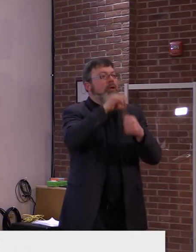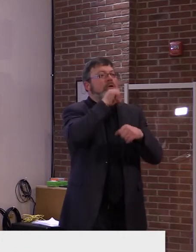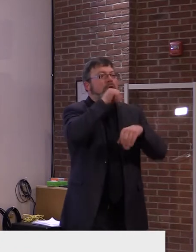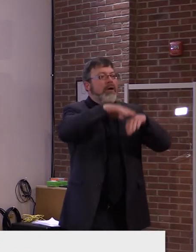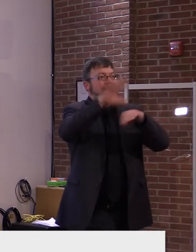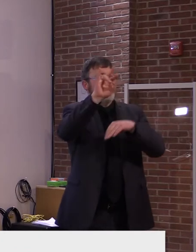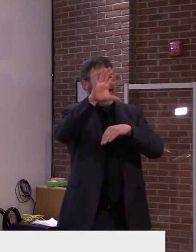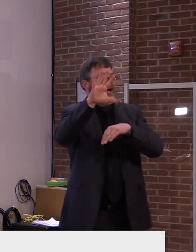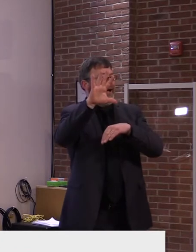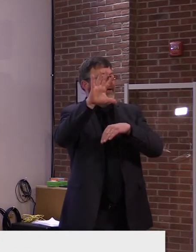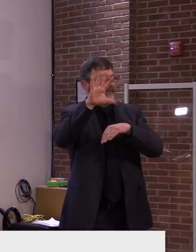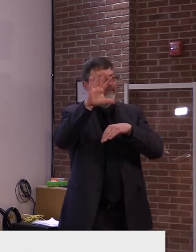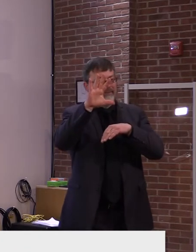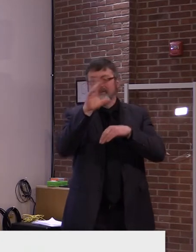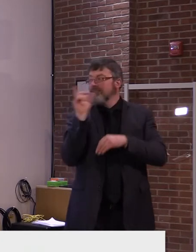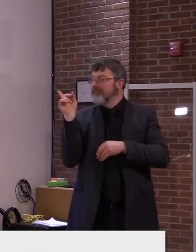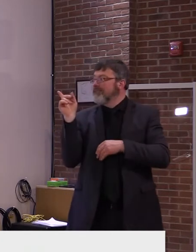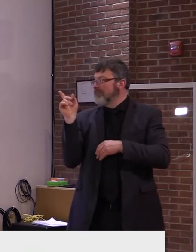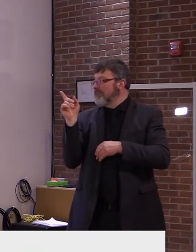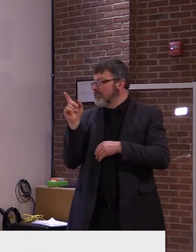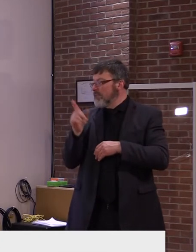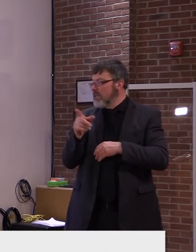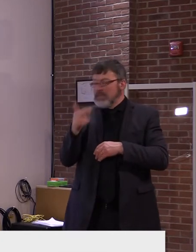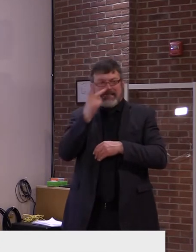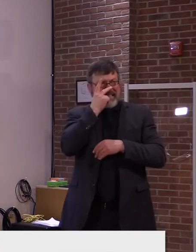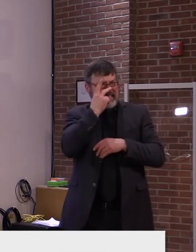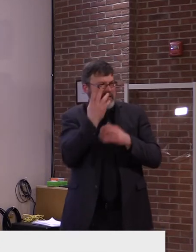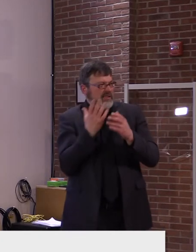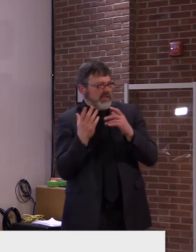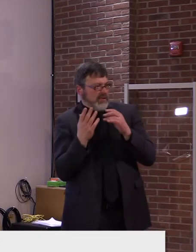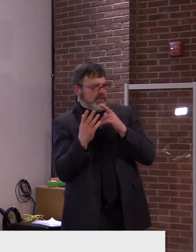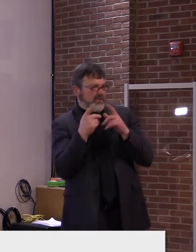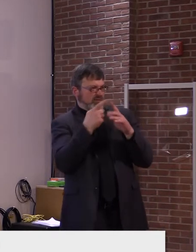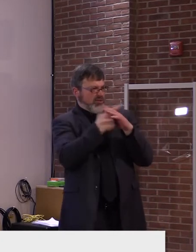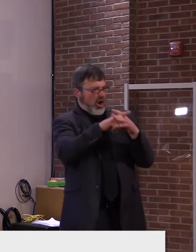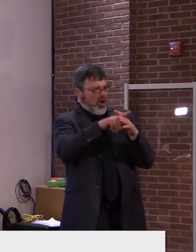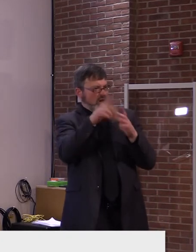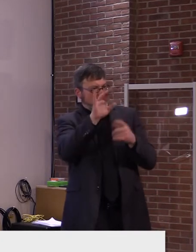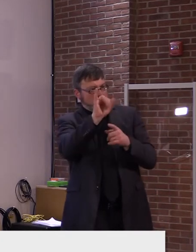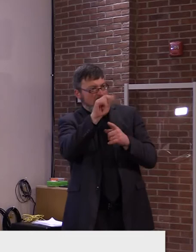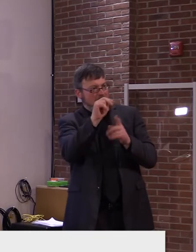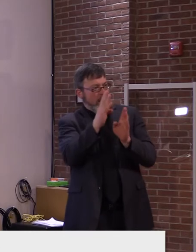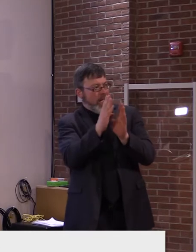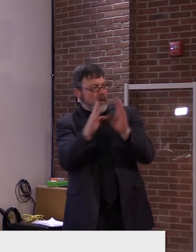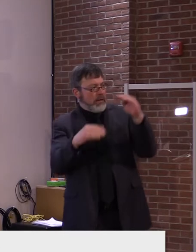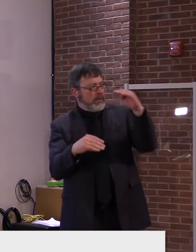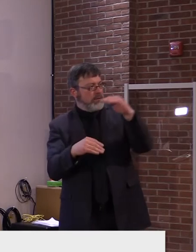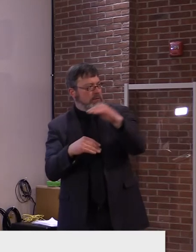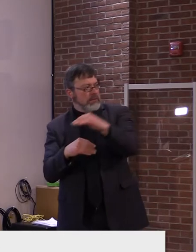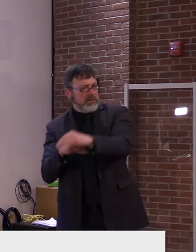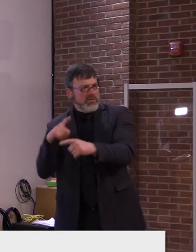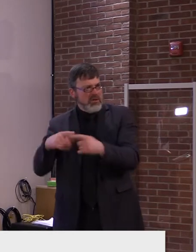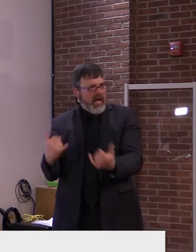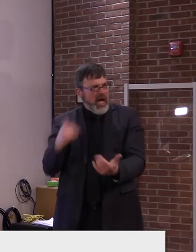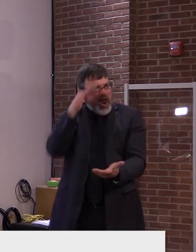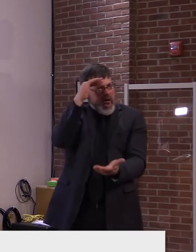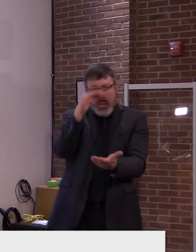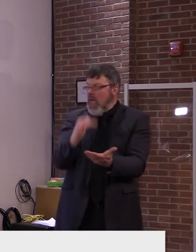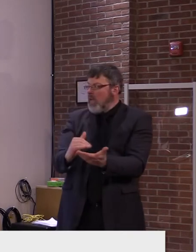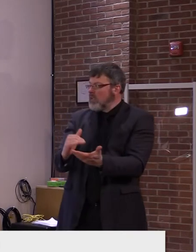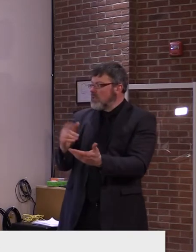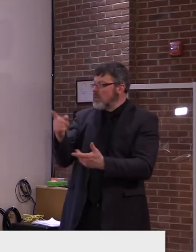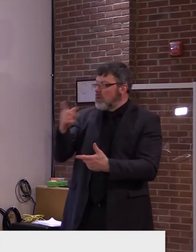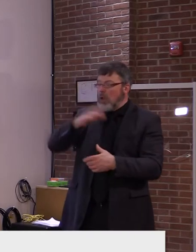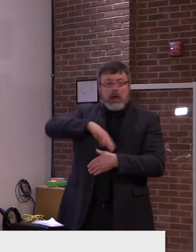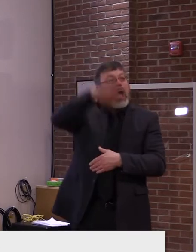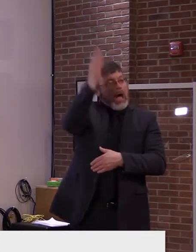old, a 75 percent decrease from mid-January. Keep in mind, vaccination began in this